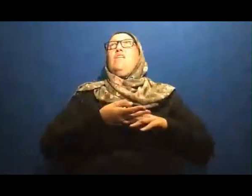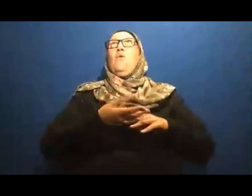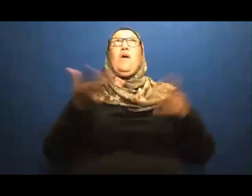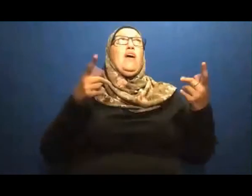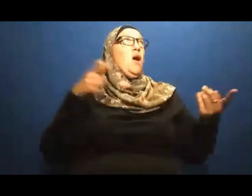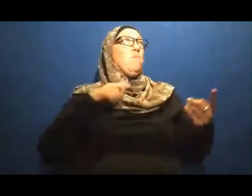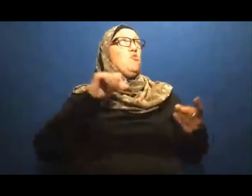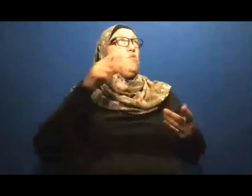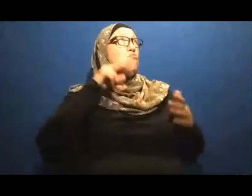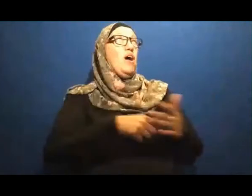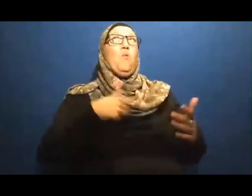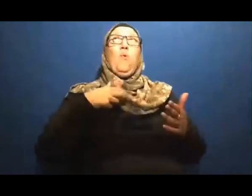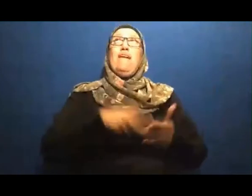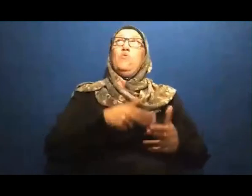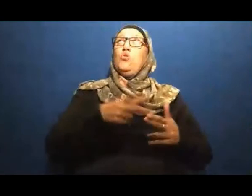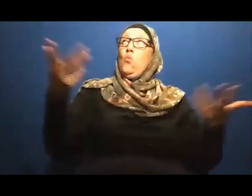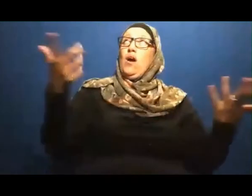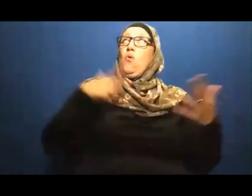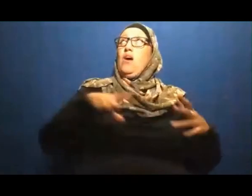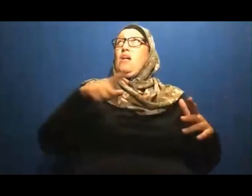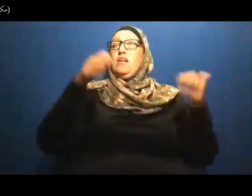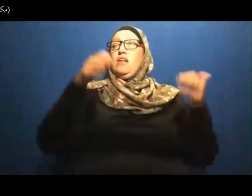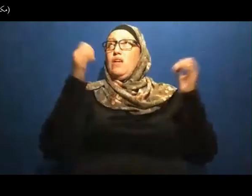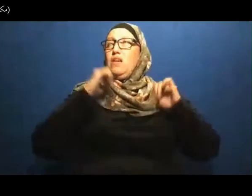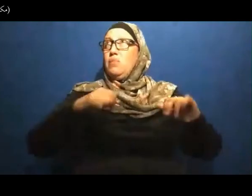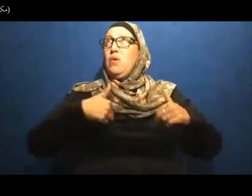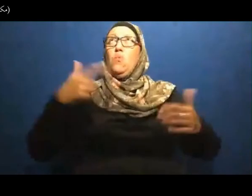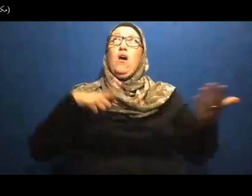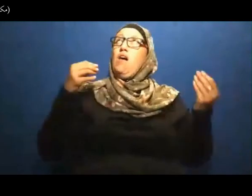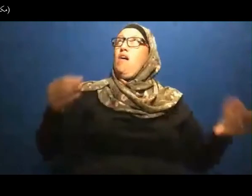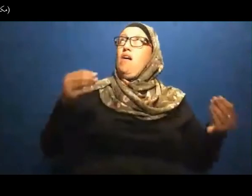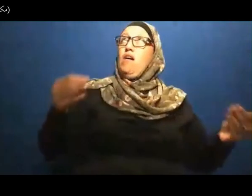I've been Waiting For you To cure Me The almighty God Says